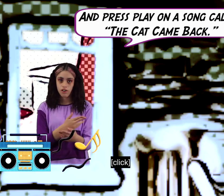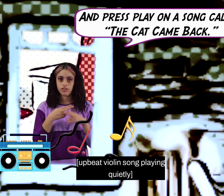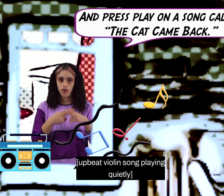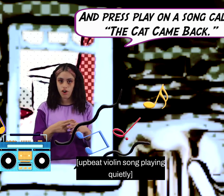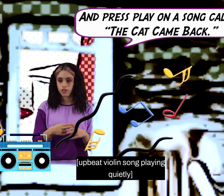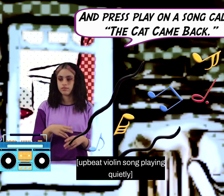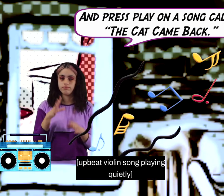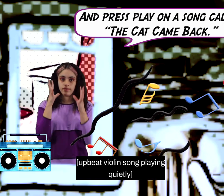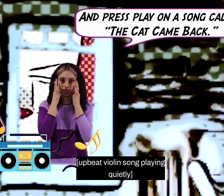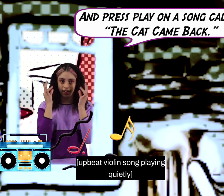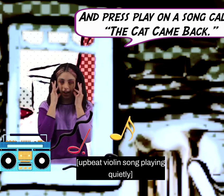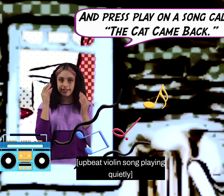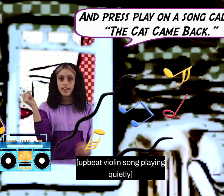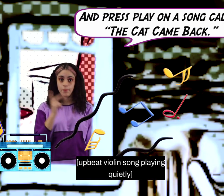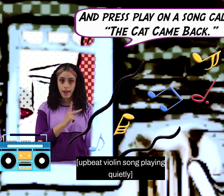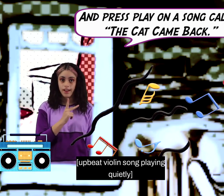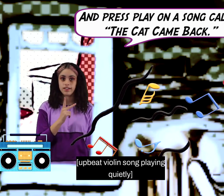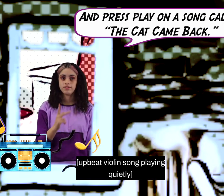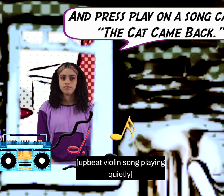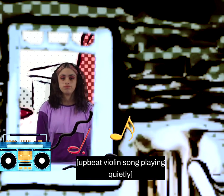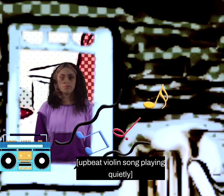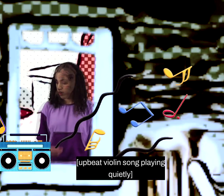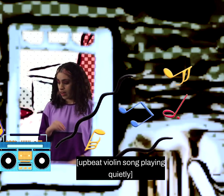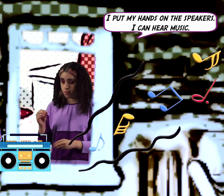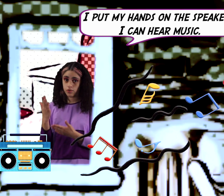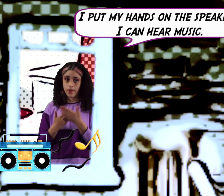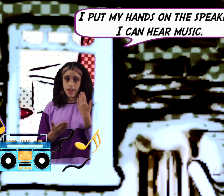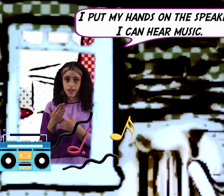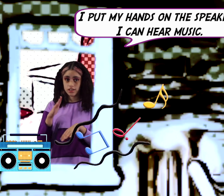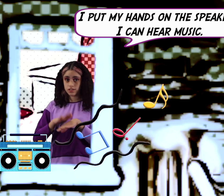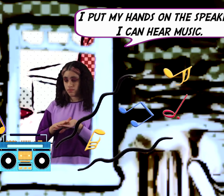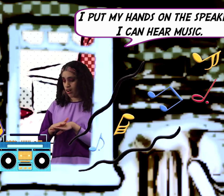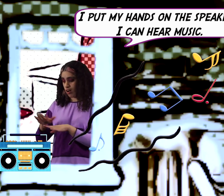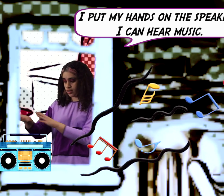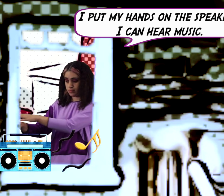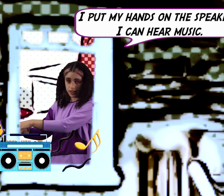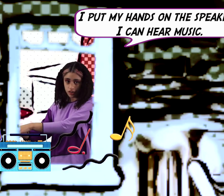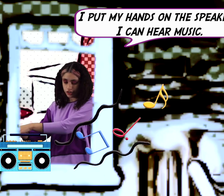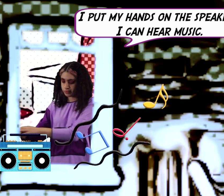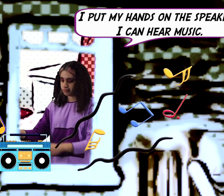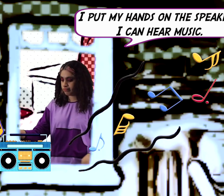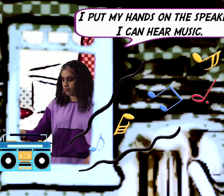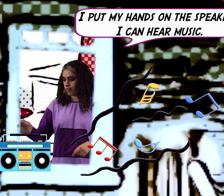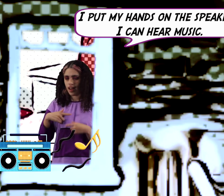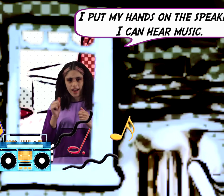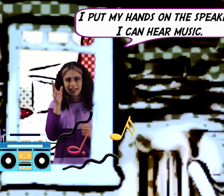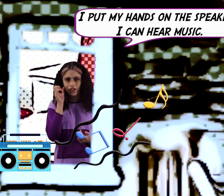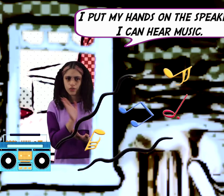call the cats came back i put my hands on the speaker i can hear